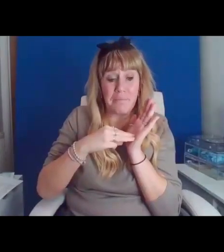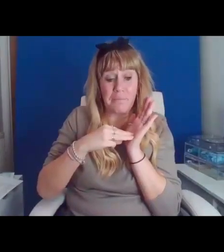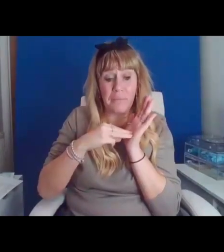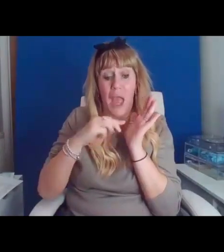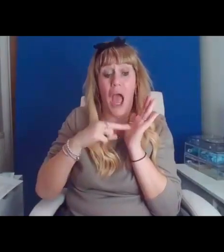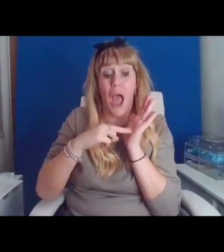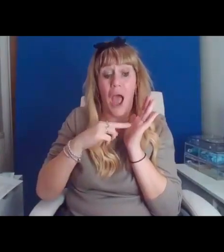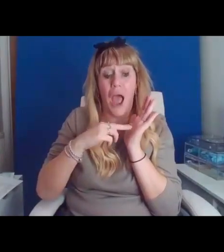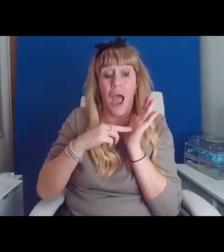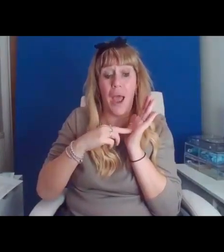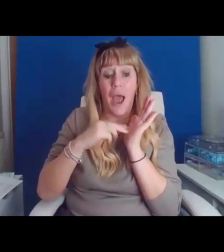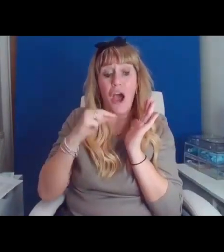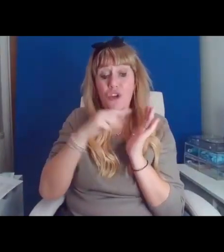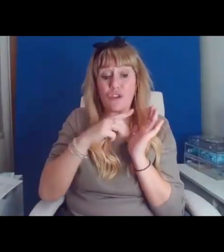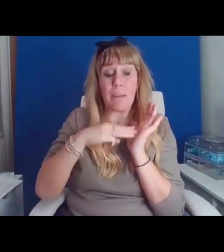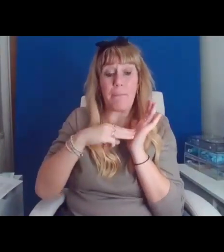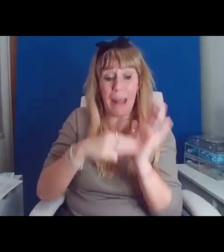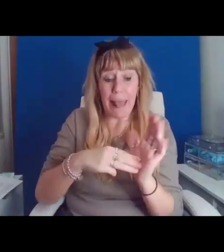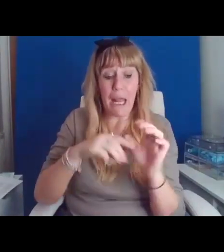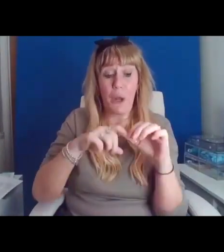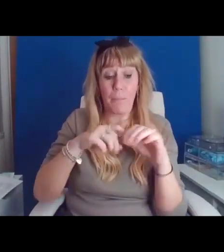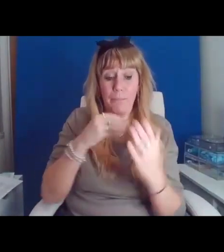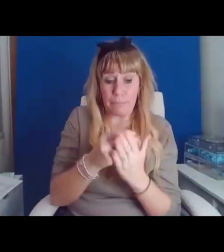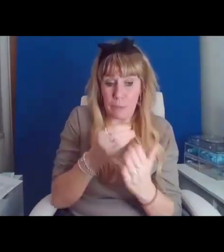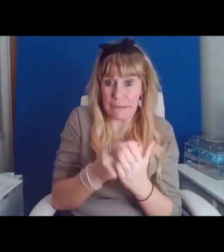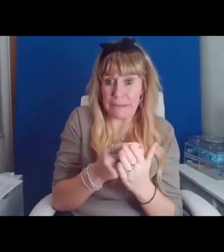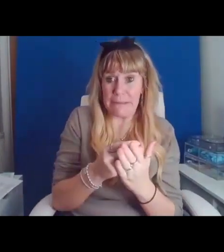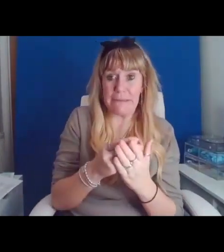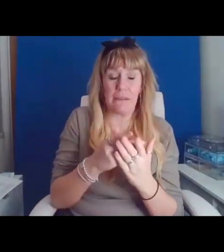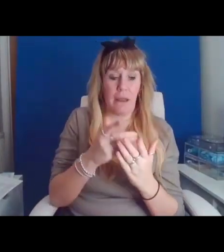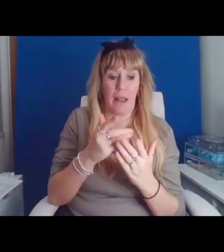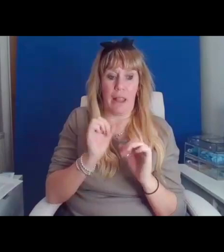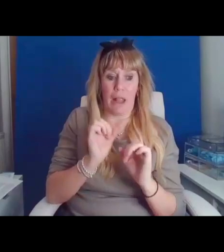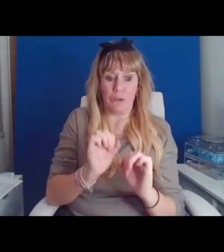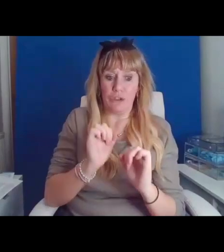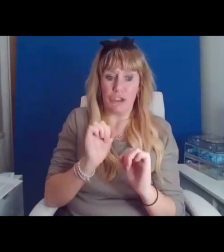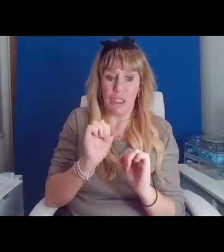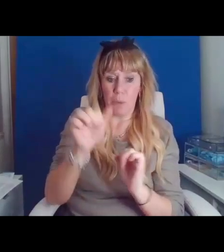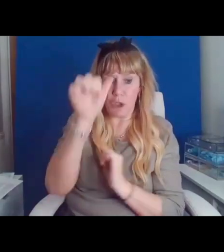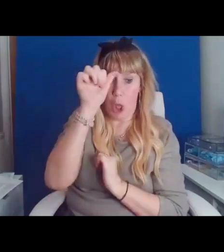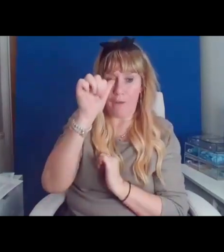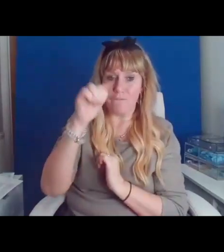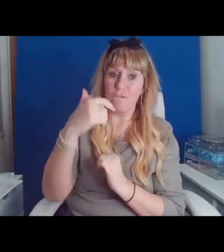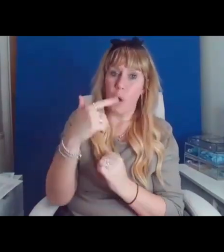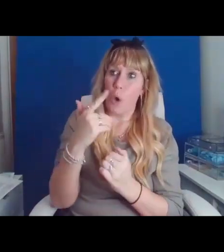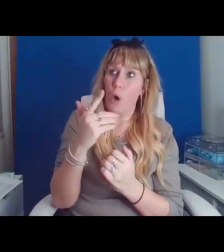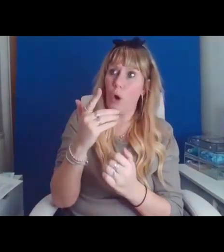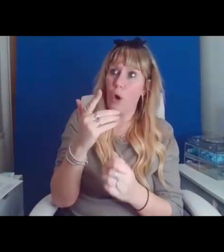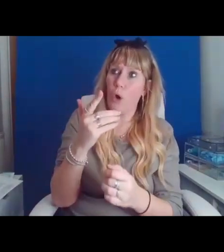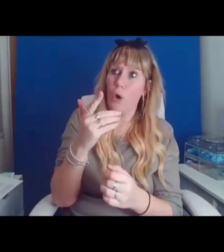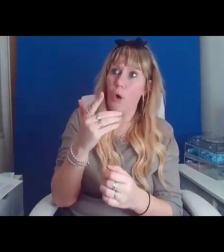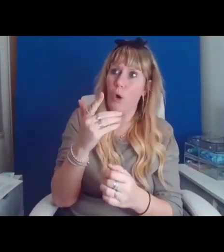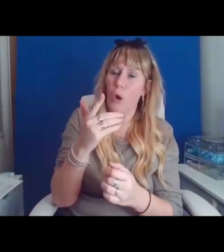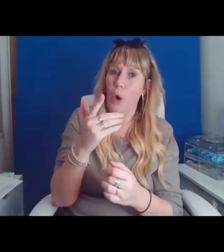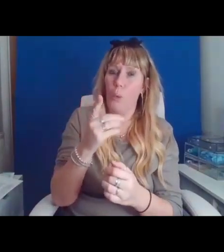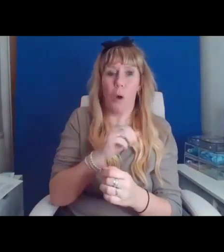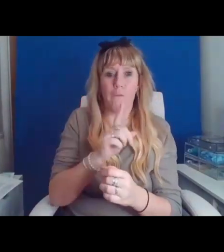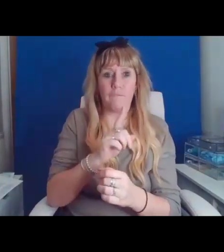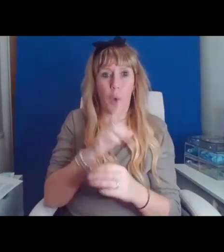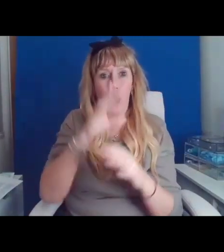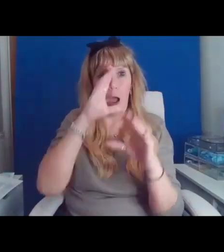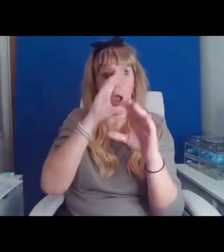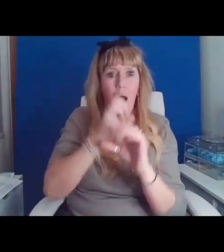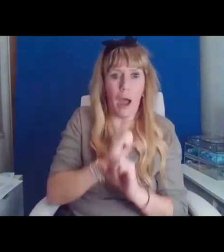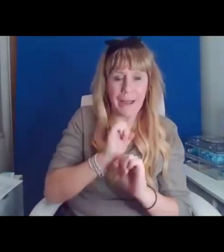Access that she reserved for noble causes like lobbying to hide the details of her private wealth and legally